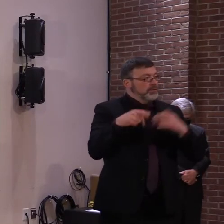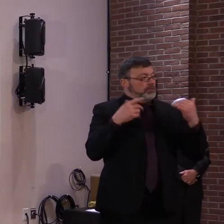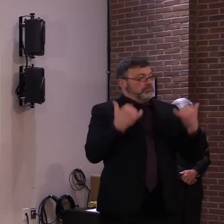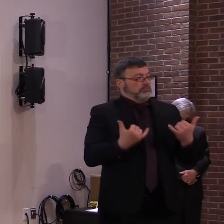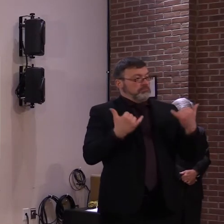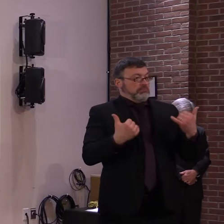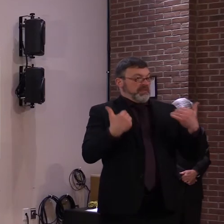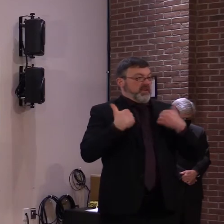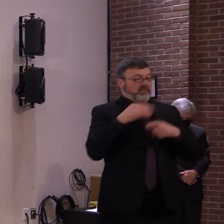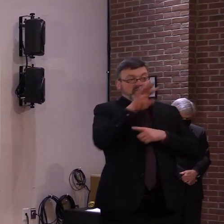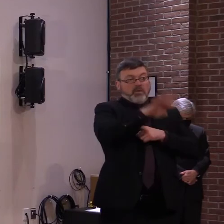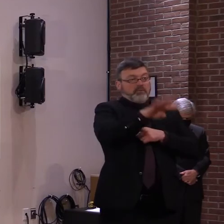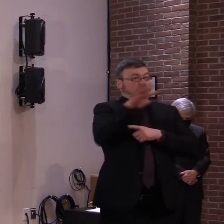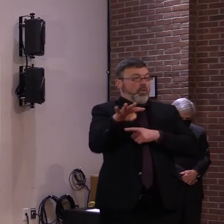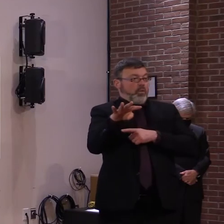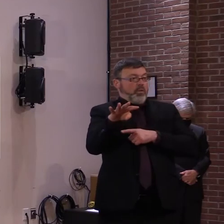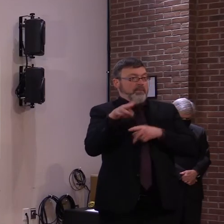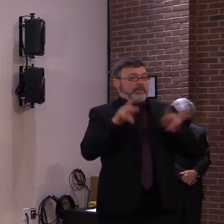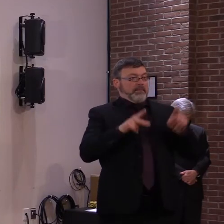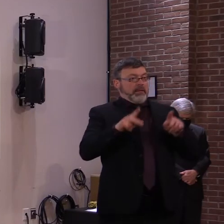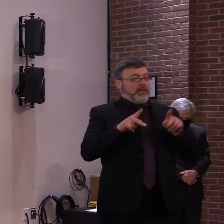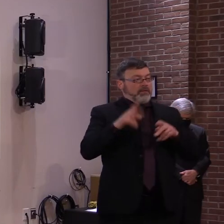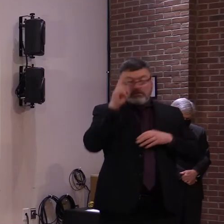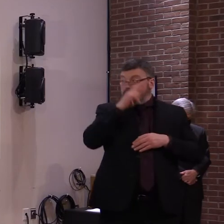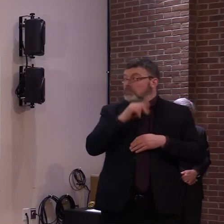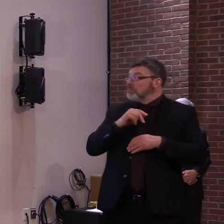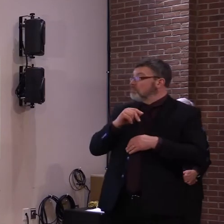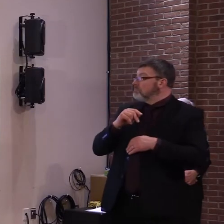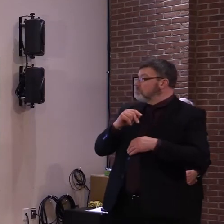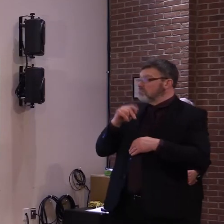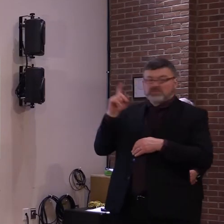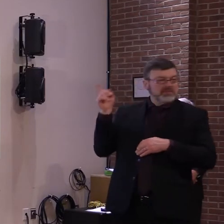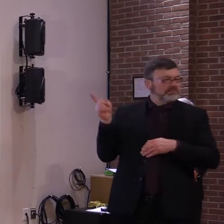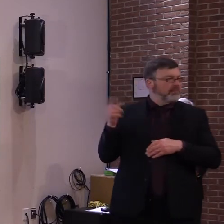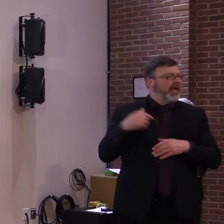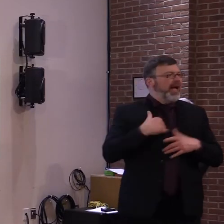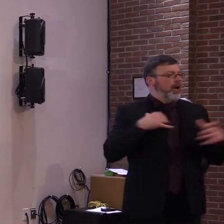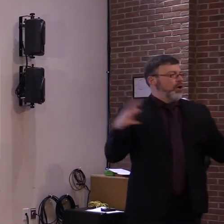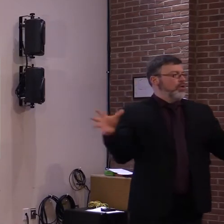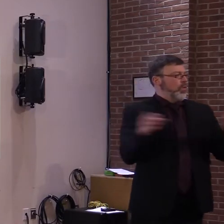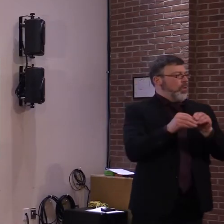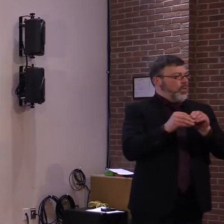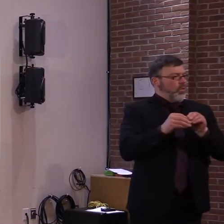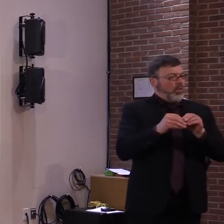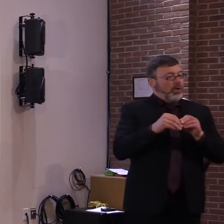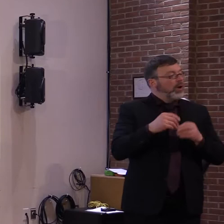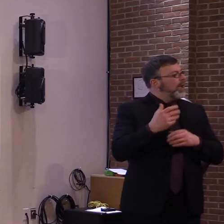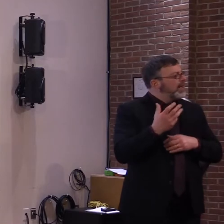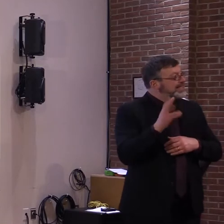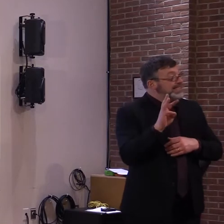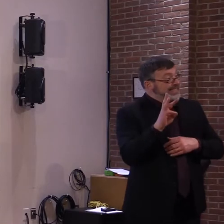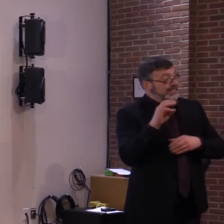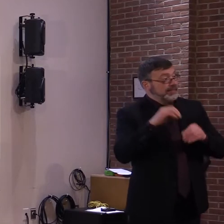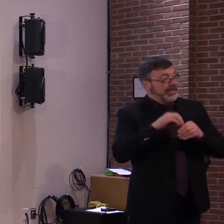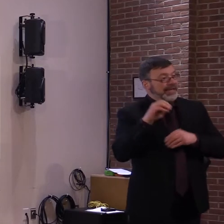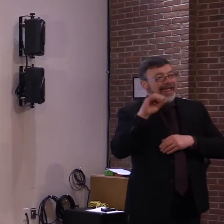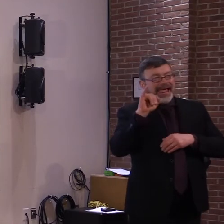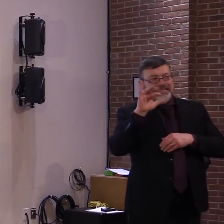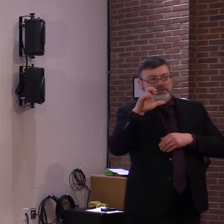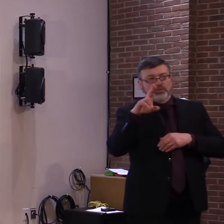six in an ICU. Sadly, the total number of deaths has now risen to 163.